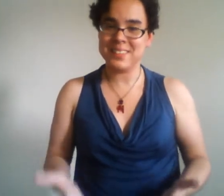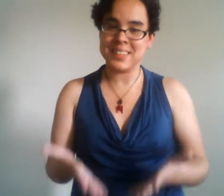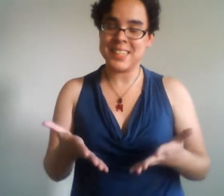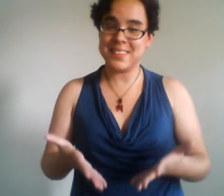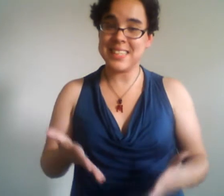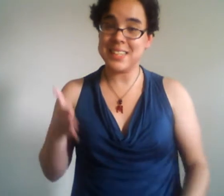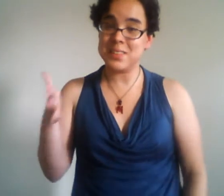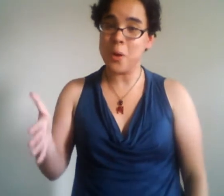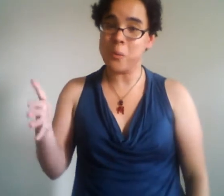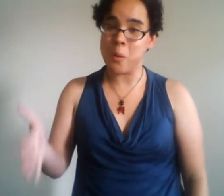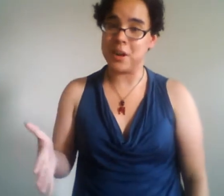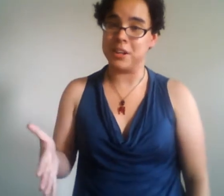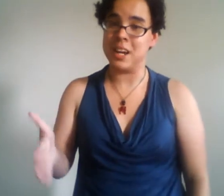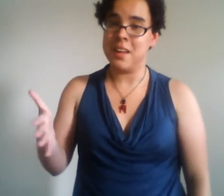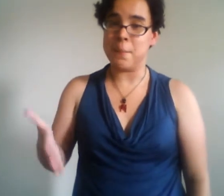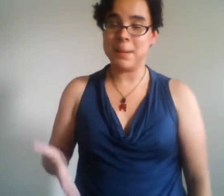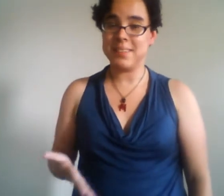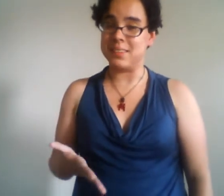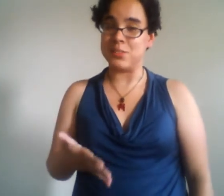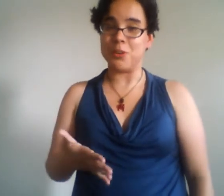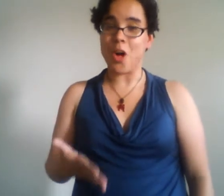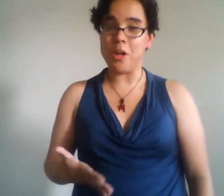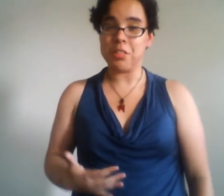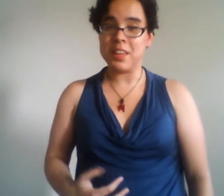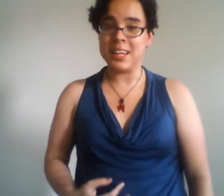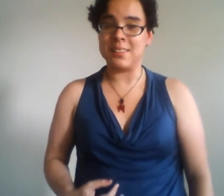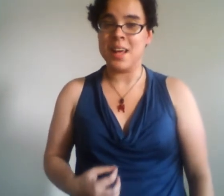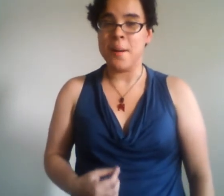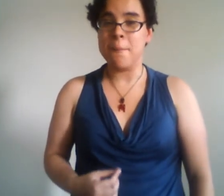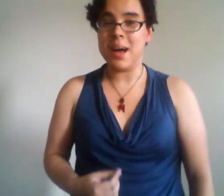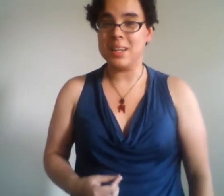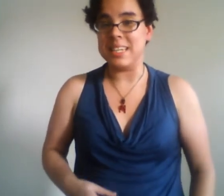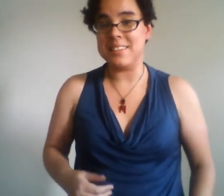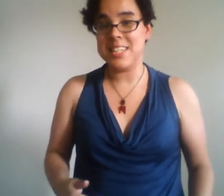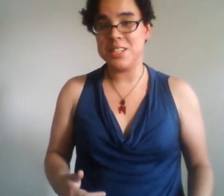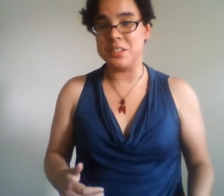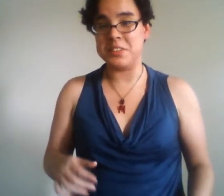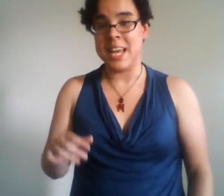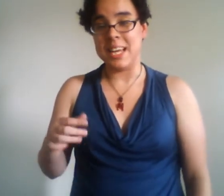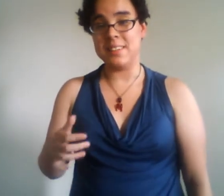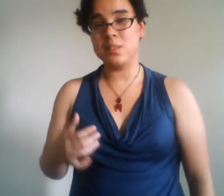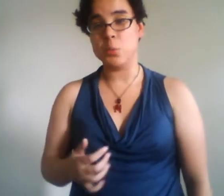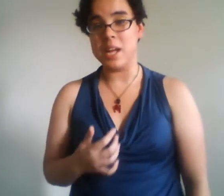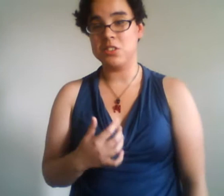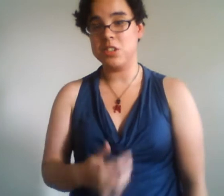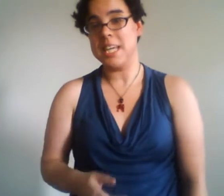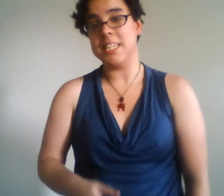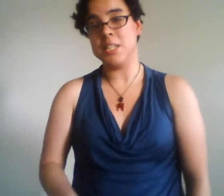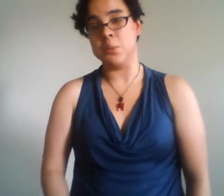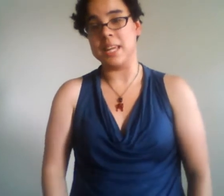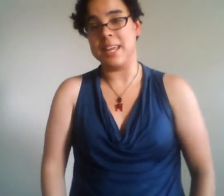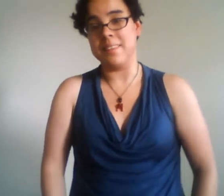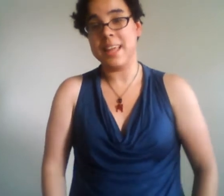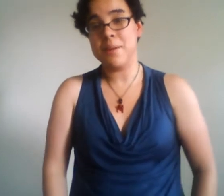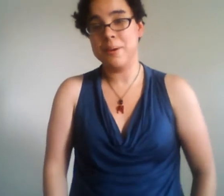sea salt water the basis for all things bodily tears and sweat shed equally in labor